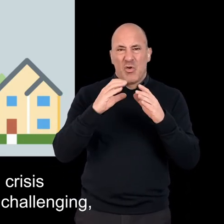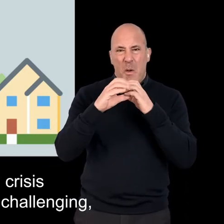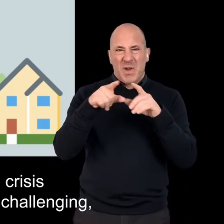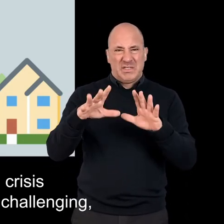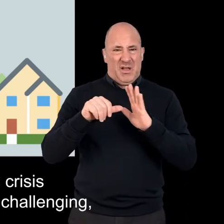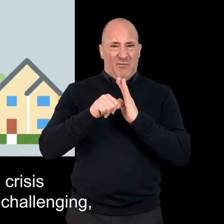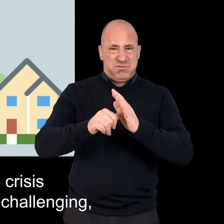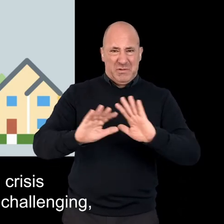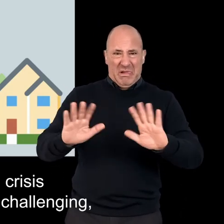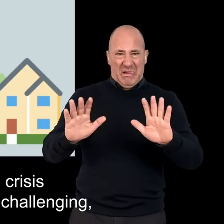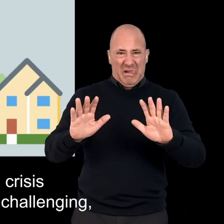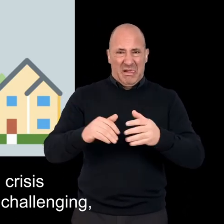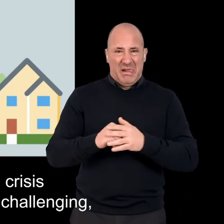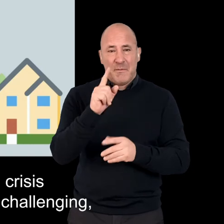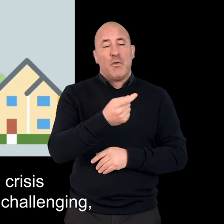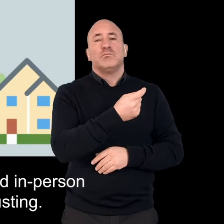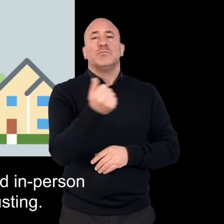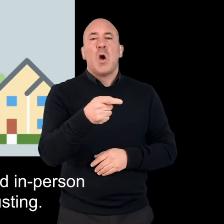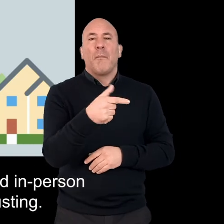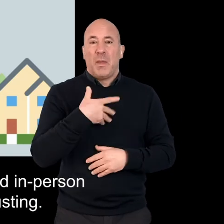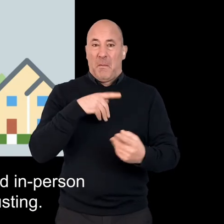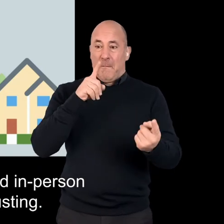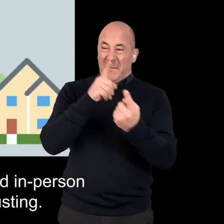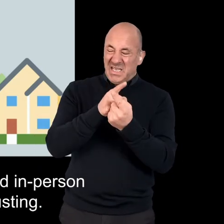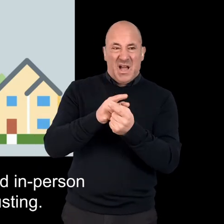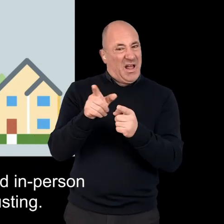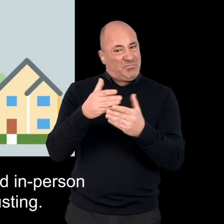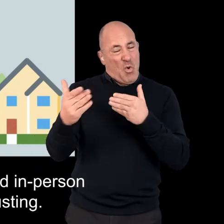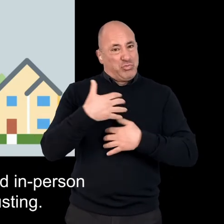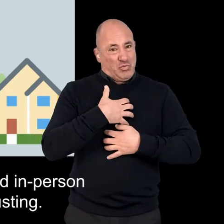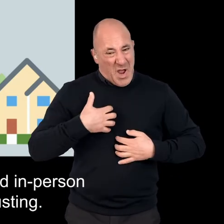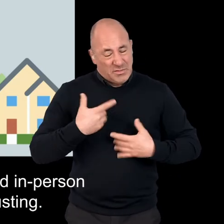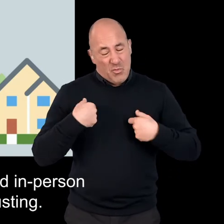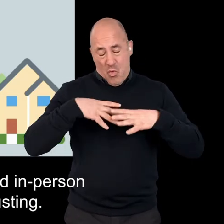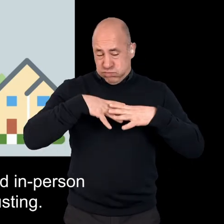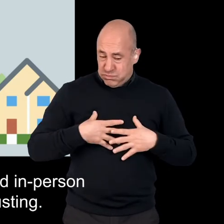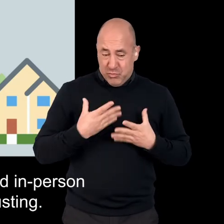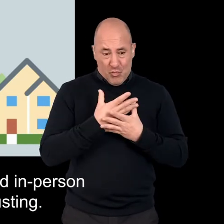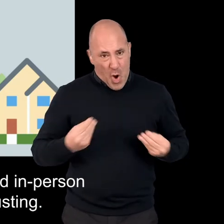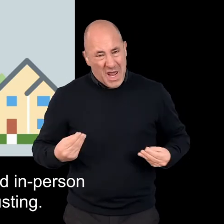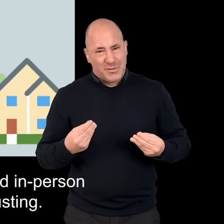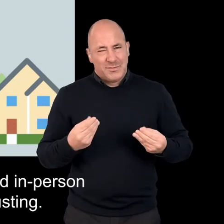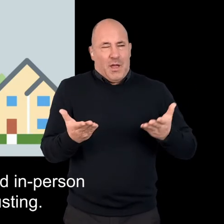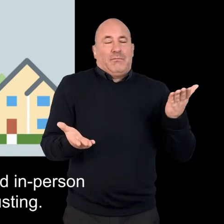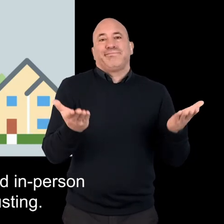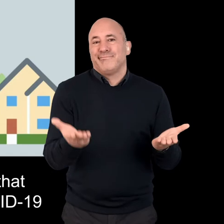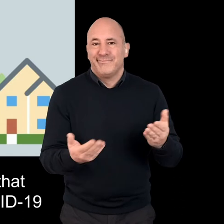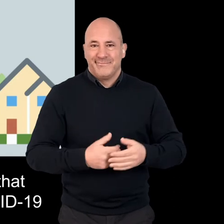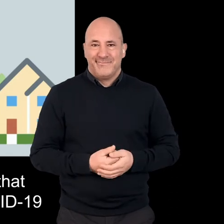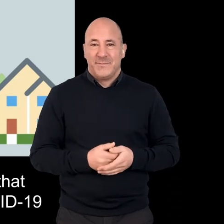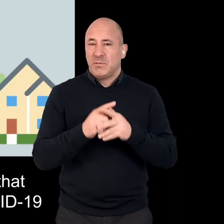find digital communication more challenging, but might be an issue for those who find in person meetings more stressful or exhausting.